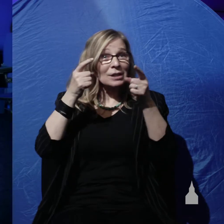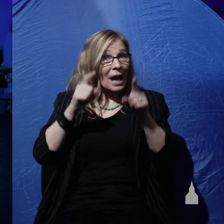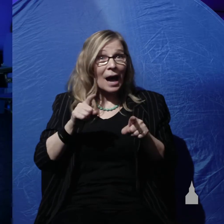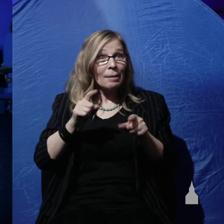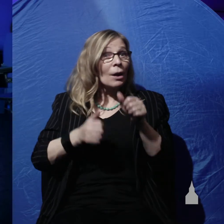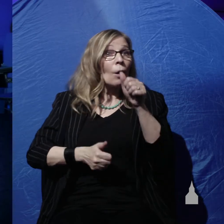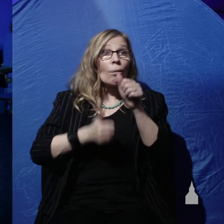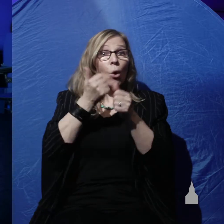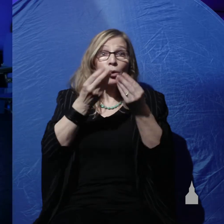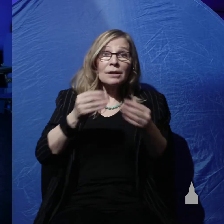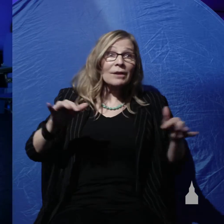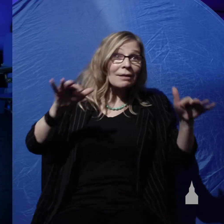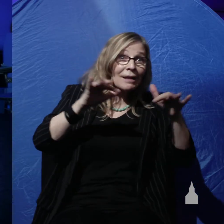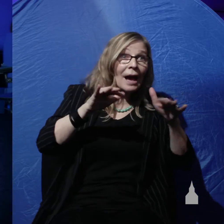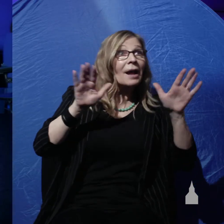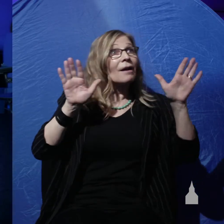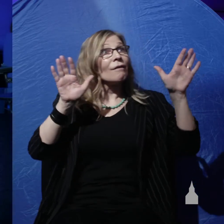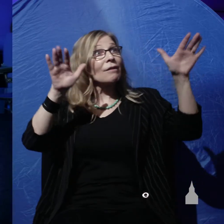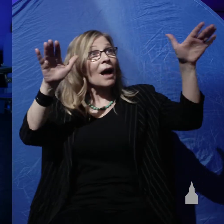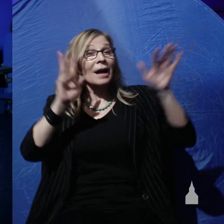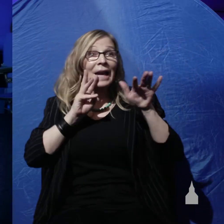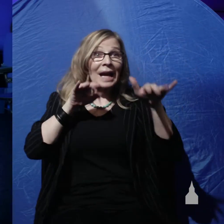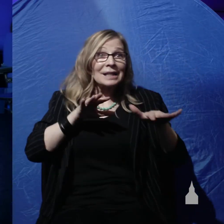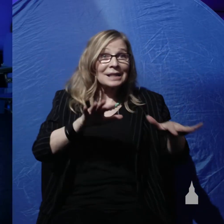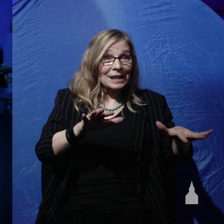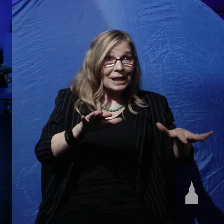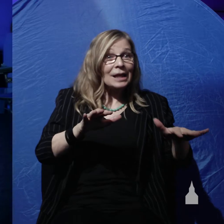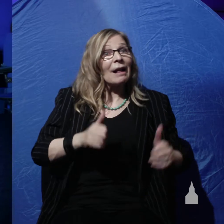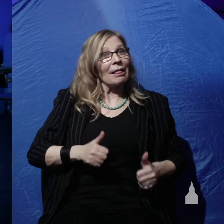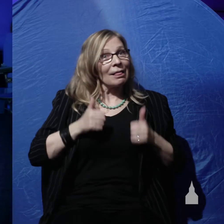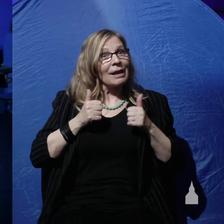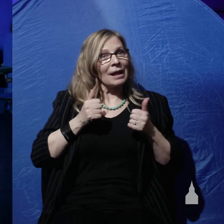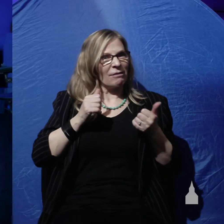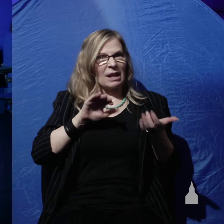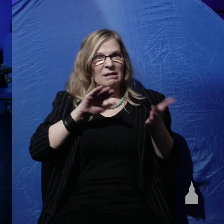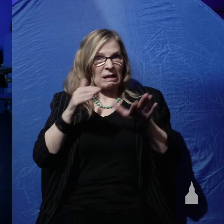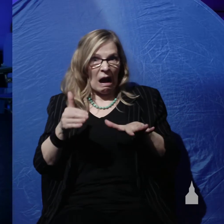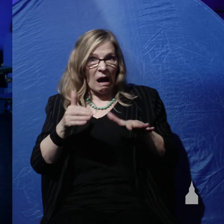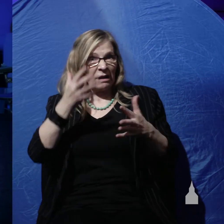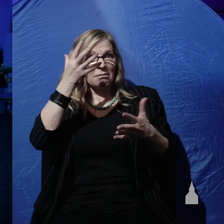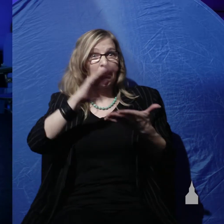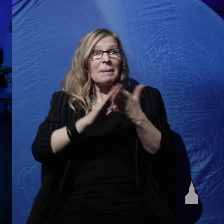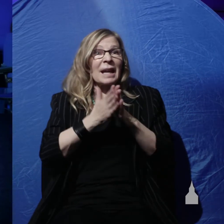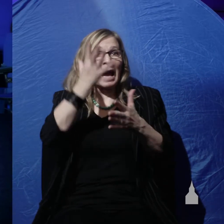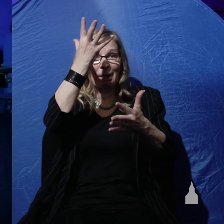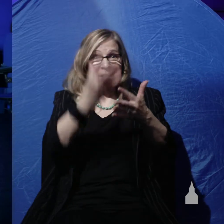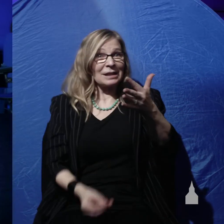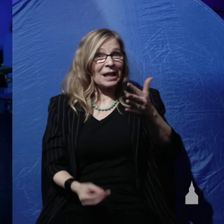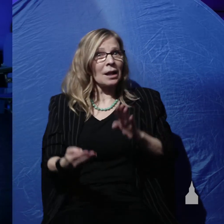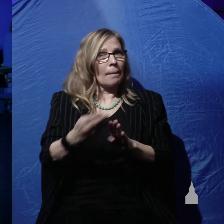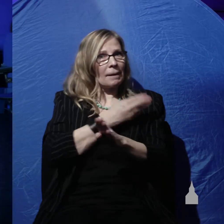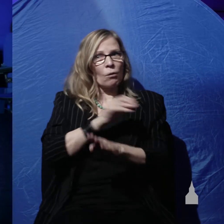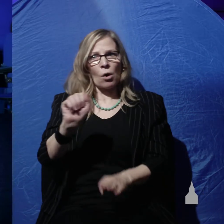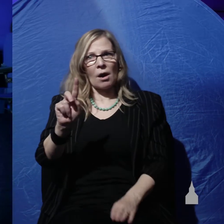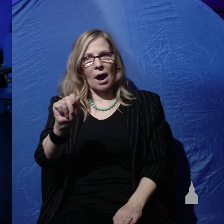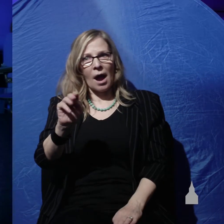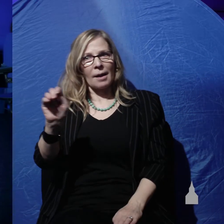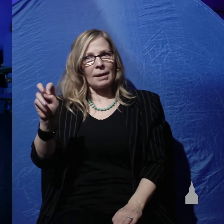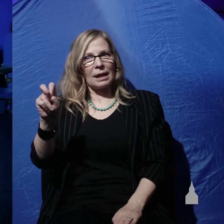land, flying, and sea creatures lived and died. And many species even became extinct before Adam and Eve could ever rule over them.